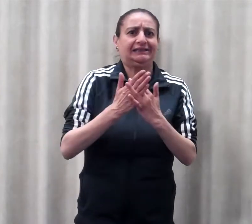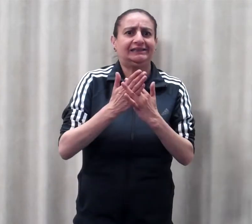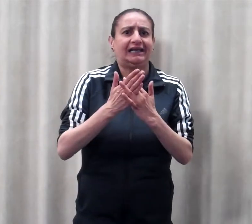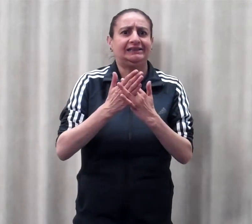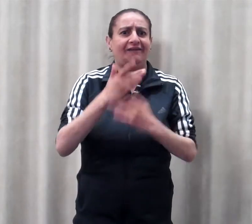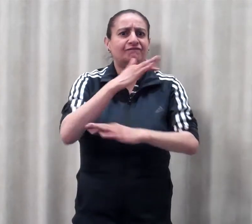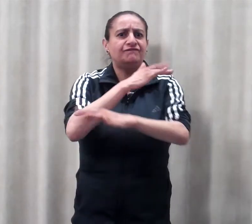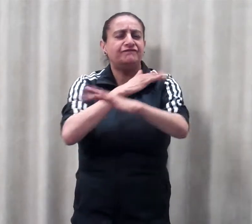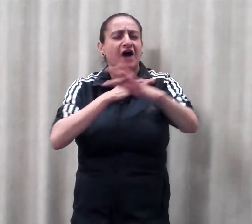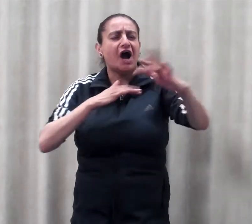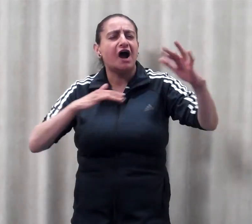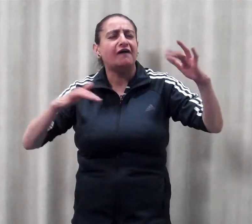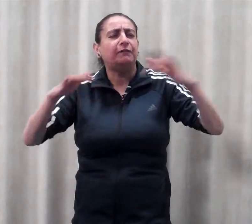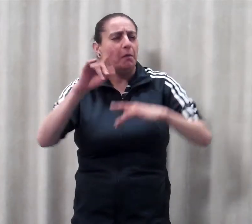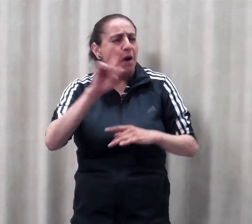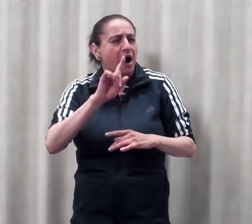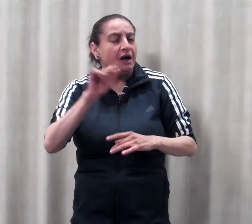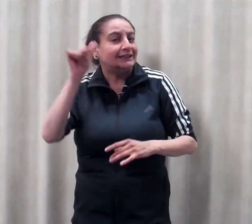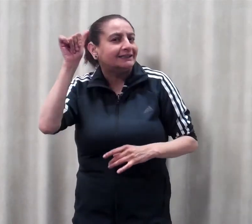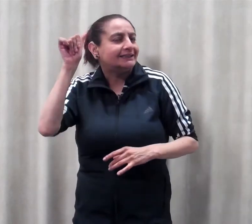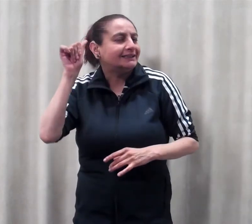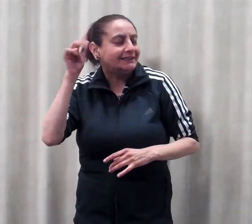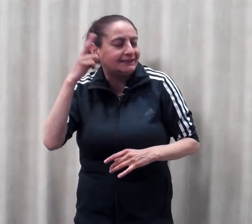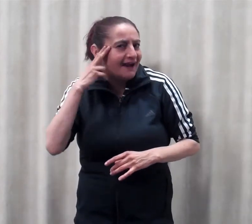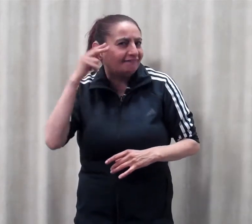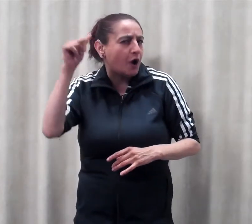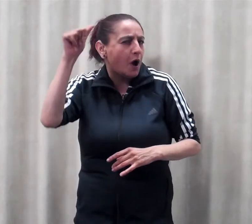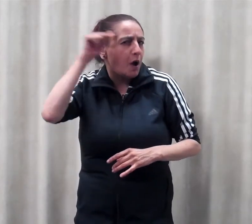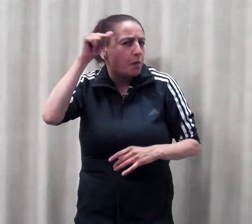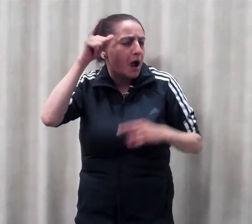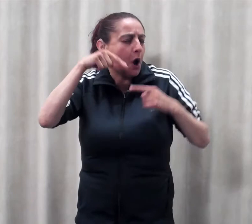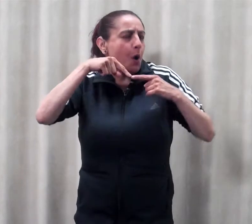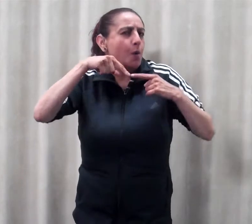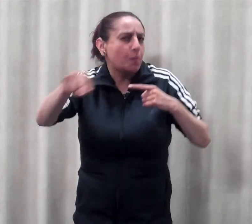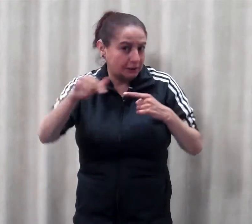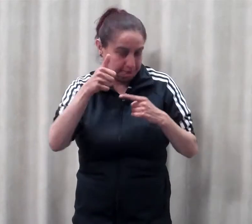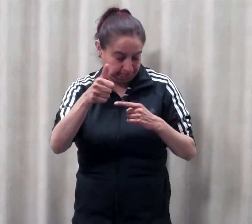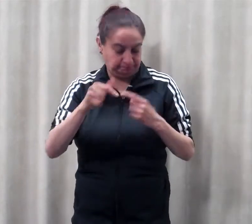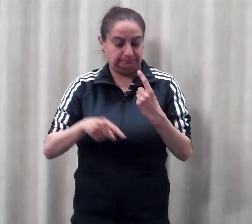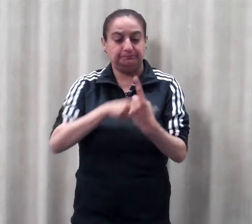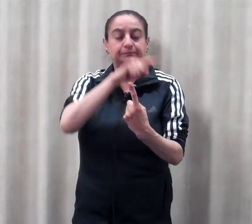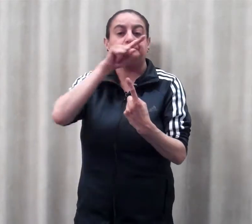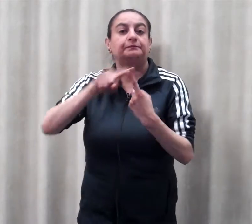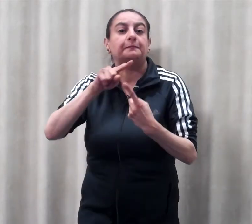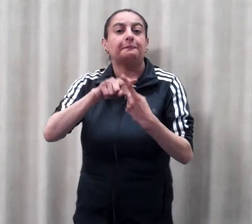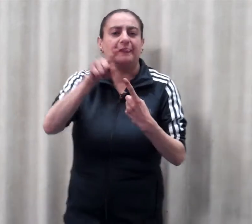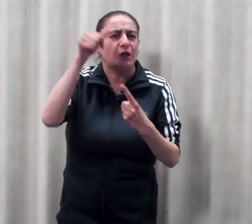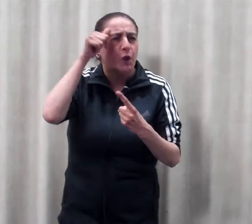A funeral.iennent